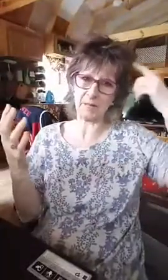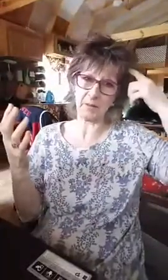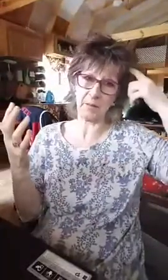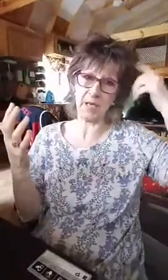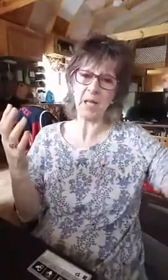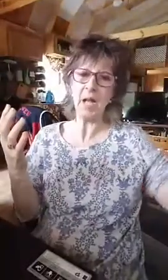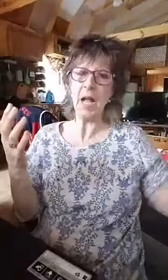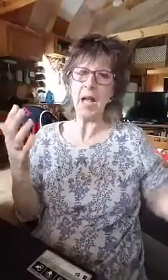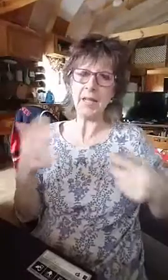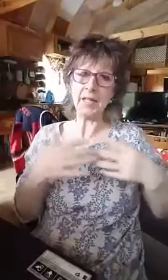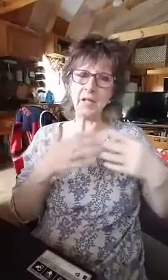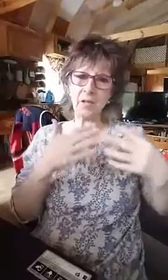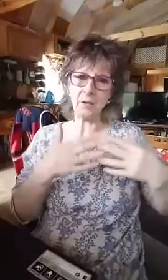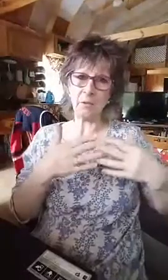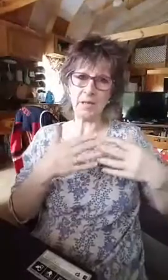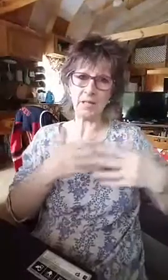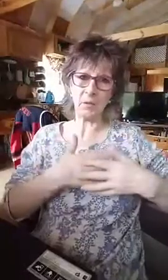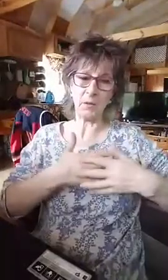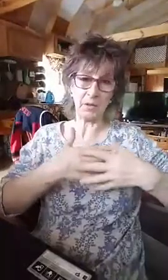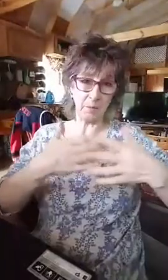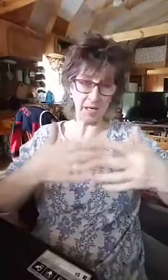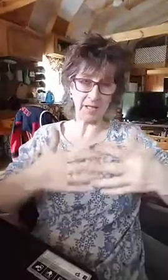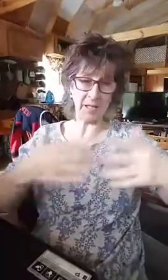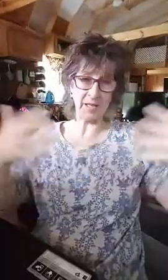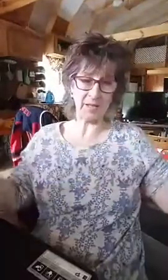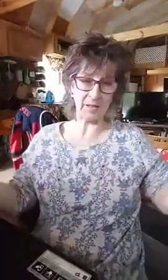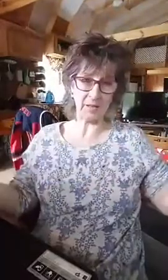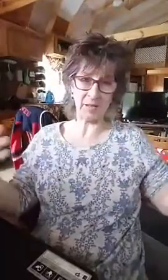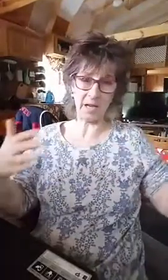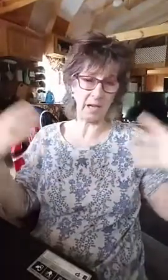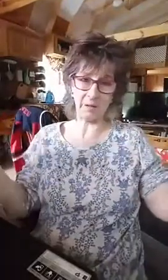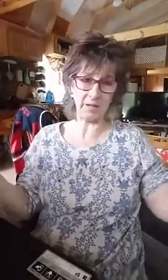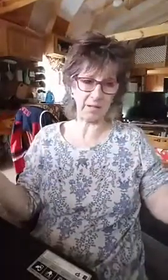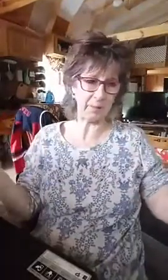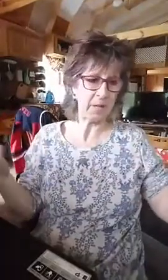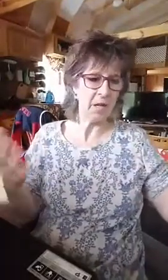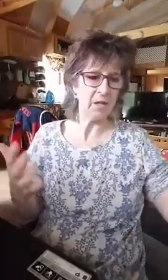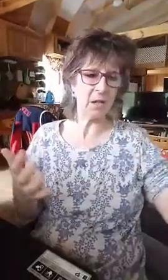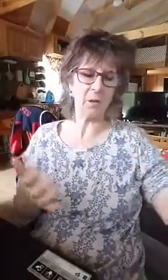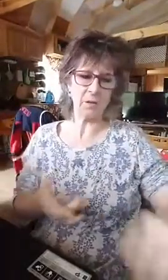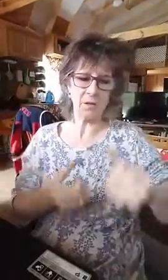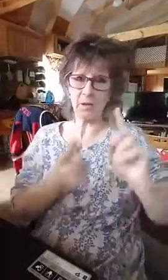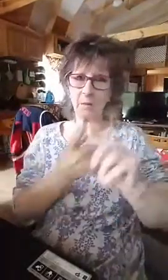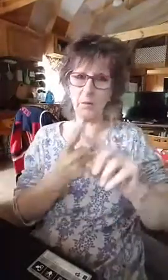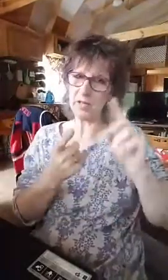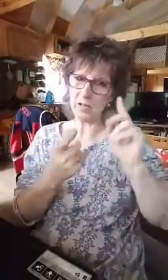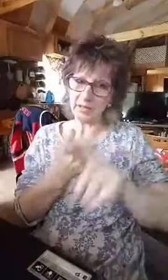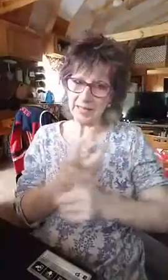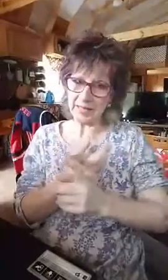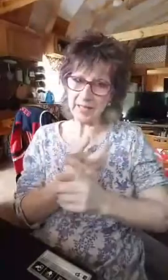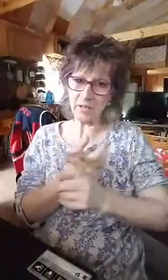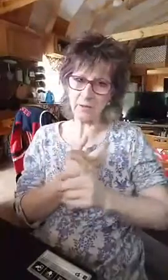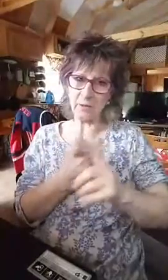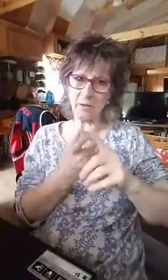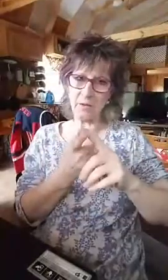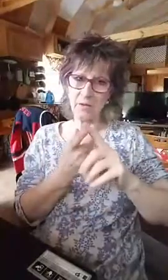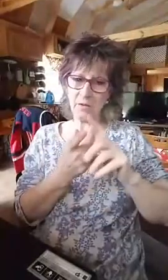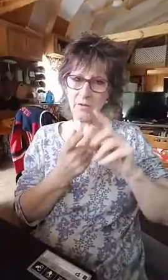with your mind and to mess with your body and everything. So, so number one is you listen to the